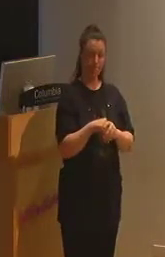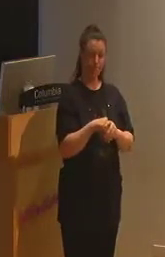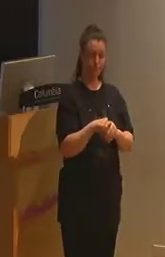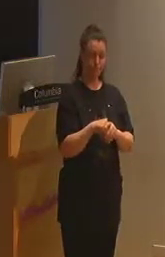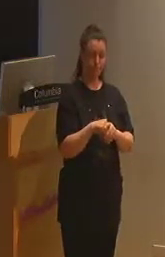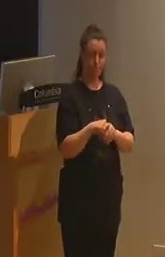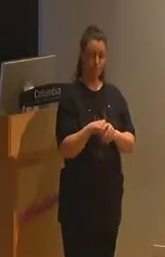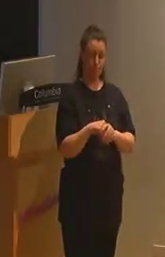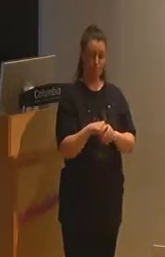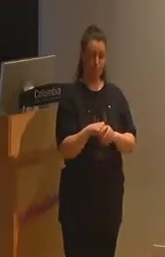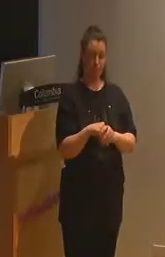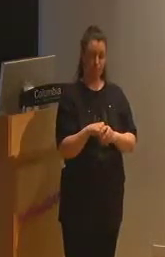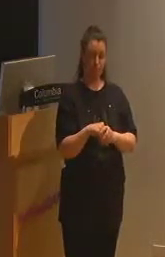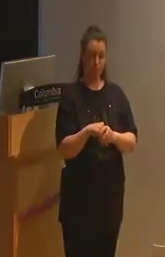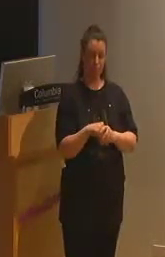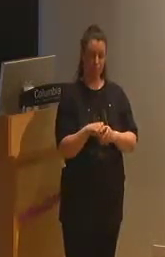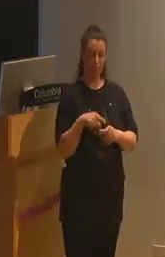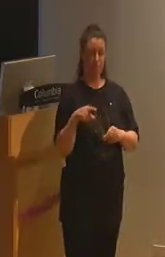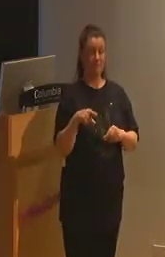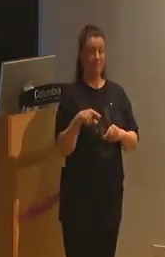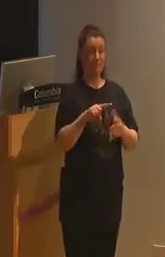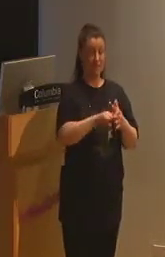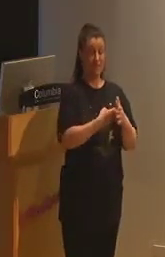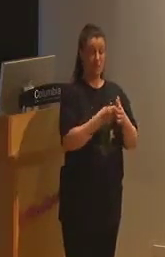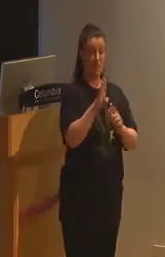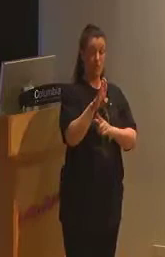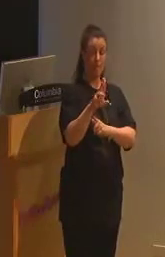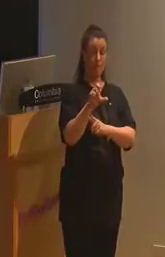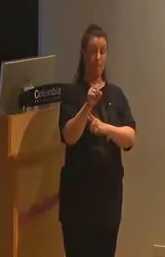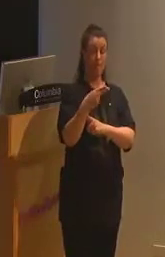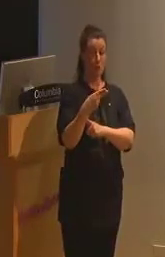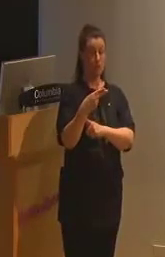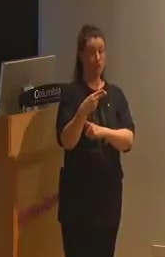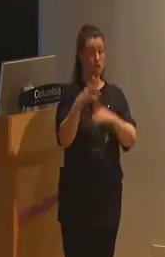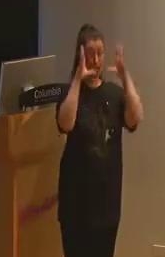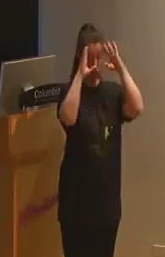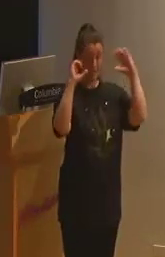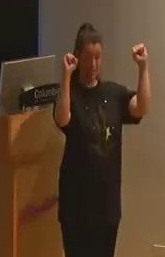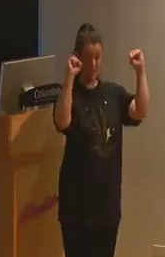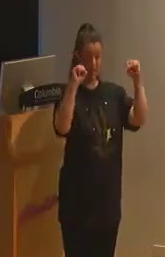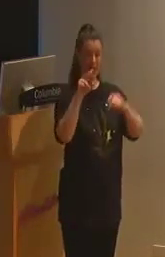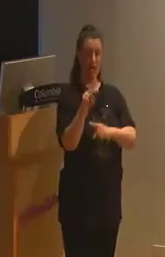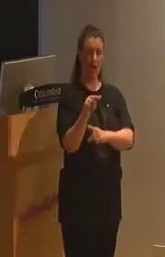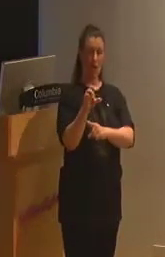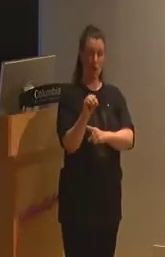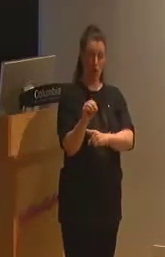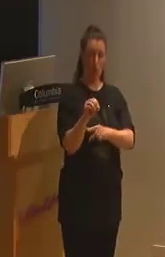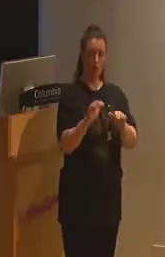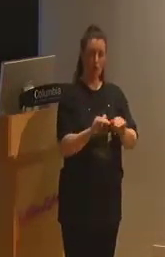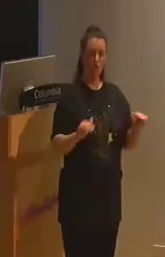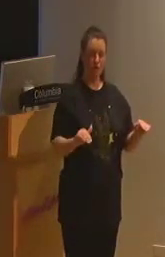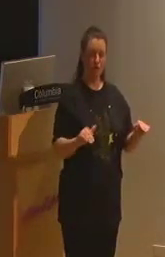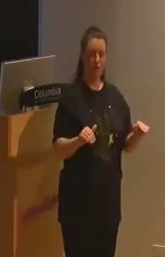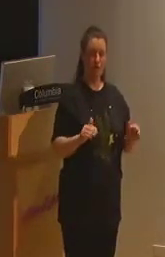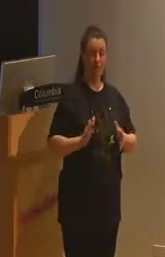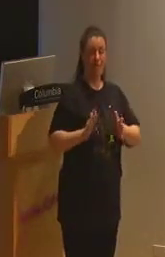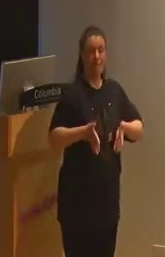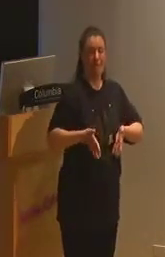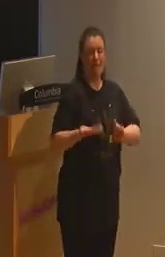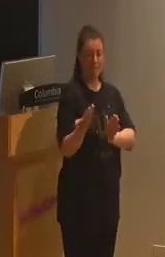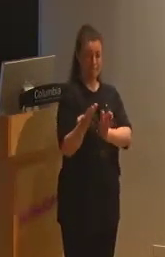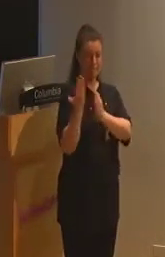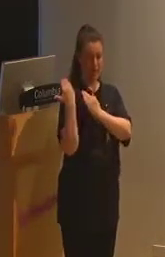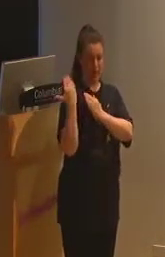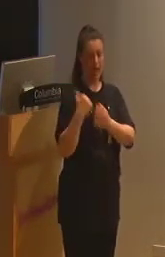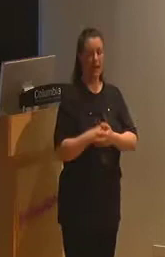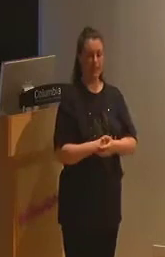equality, culminated in the Bush administration's No Child Left Behind of 2001. No Child Left Behind forced public schools into competition